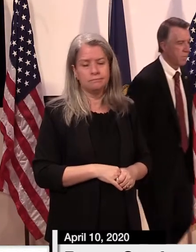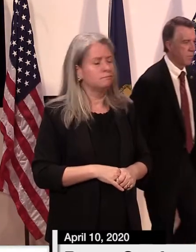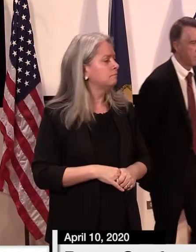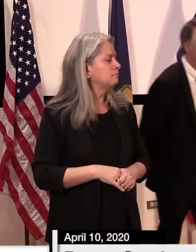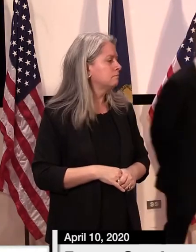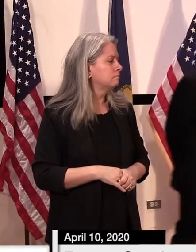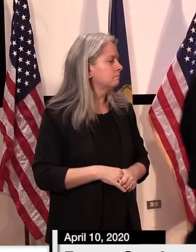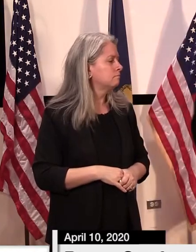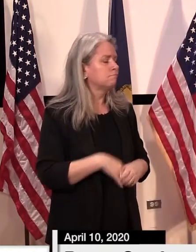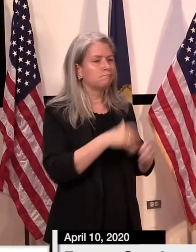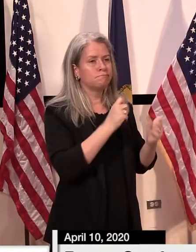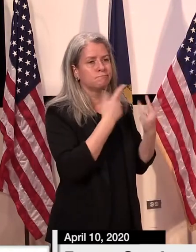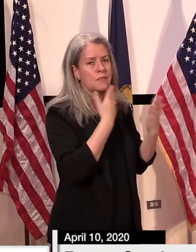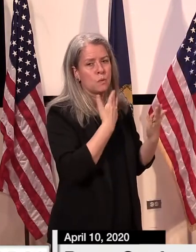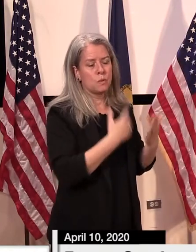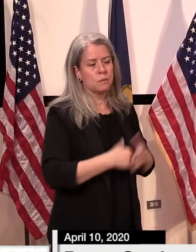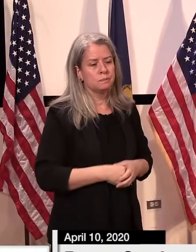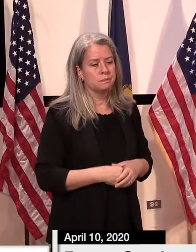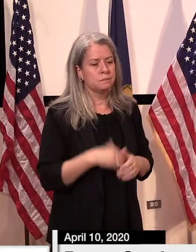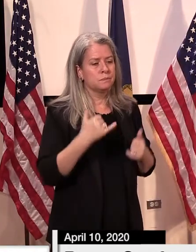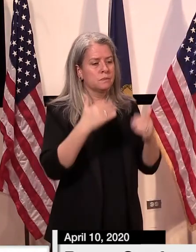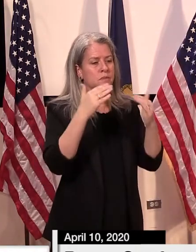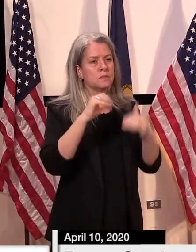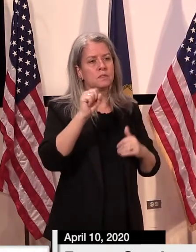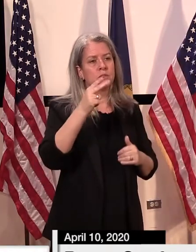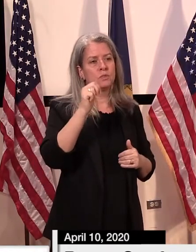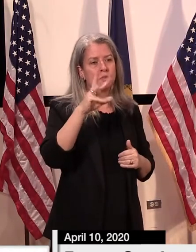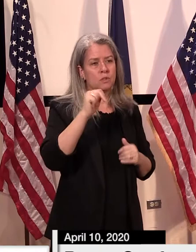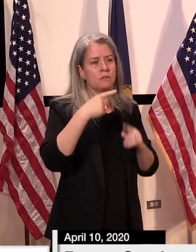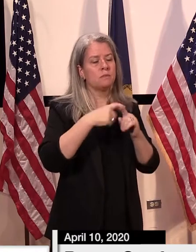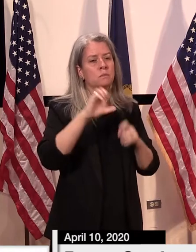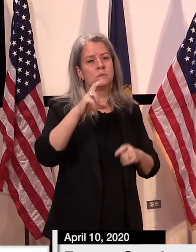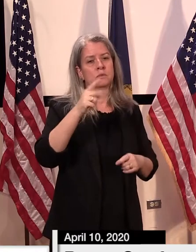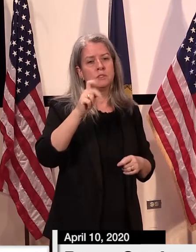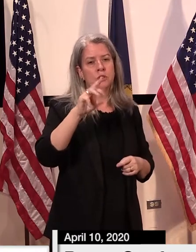Thank you very much. Sean, Chester Telegraph.